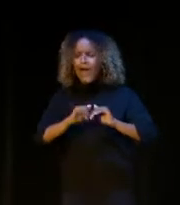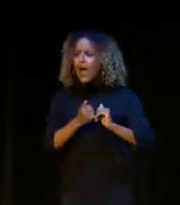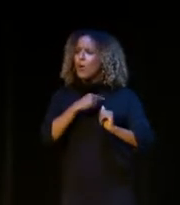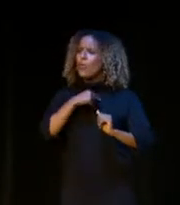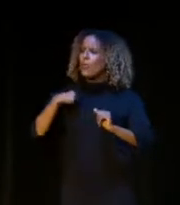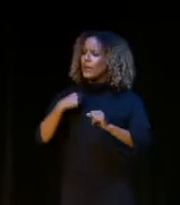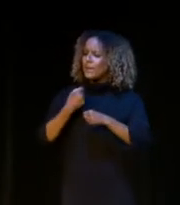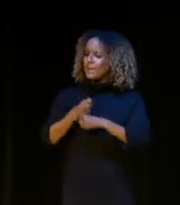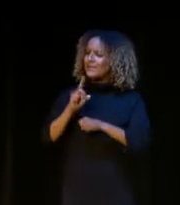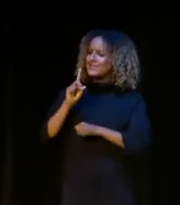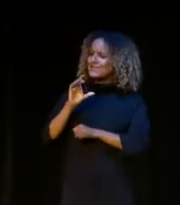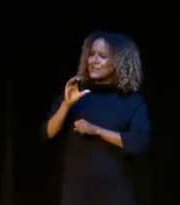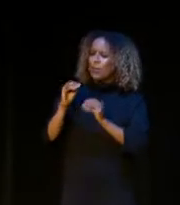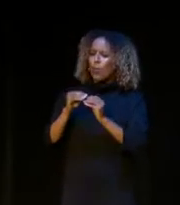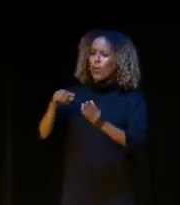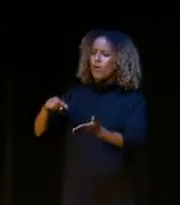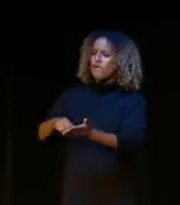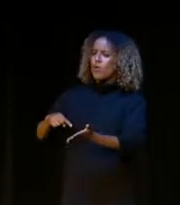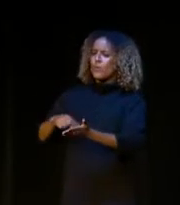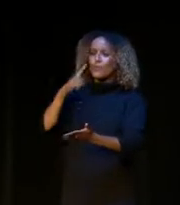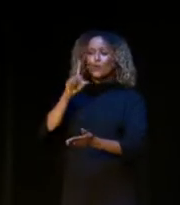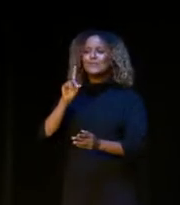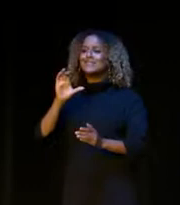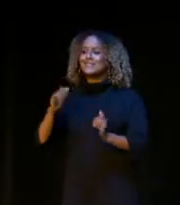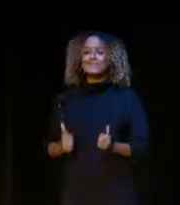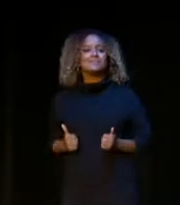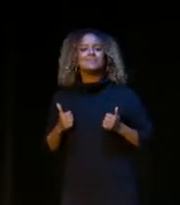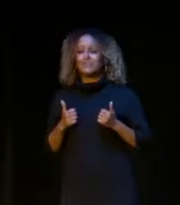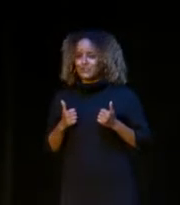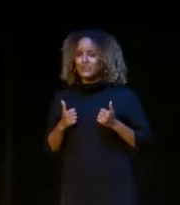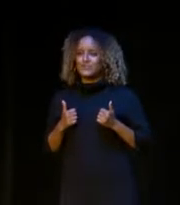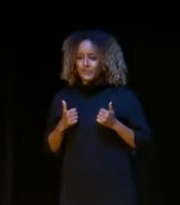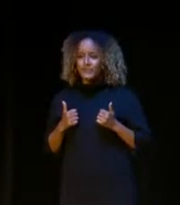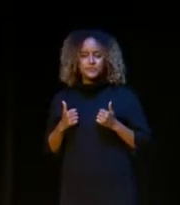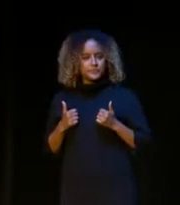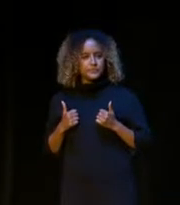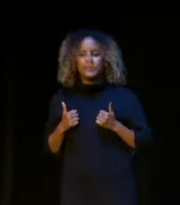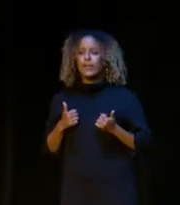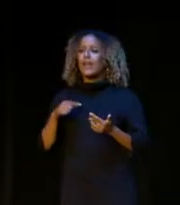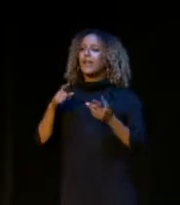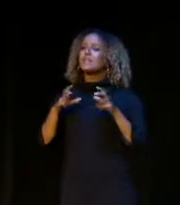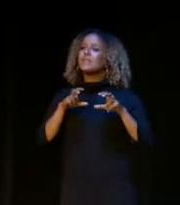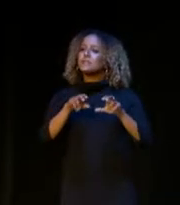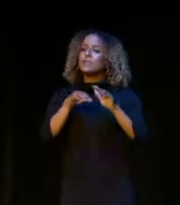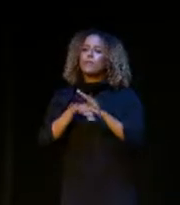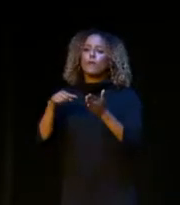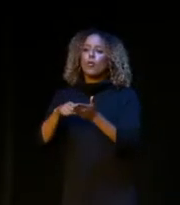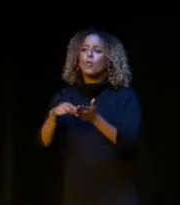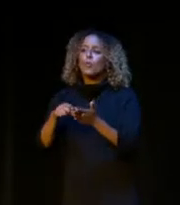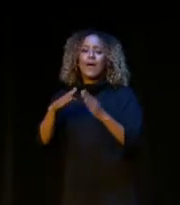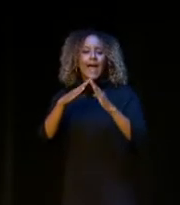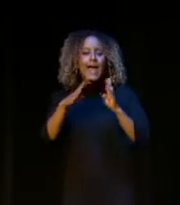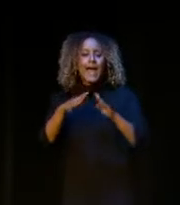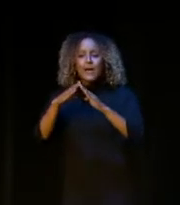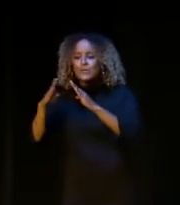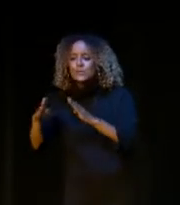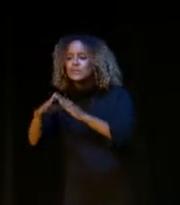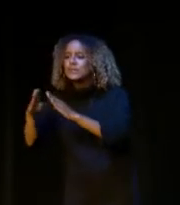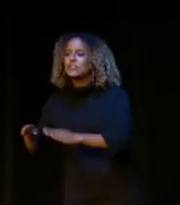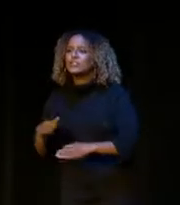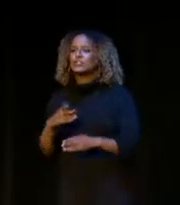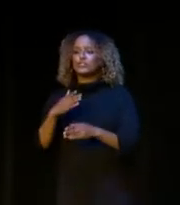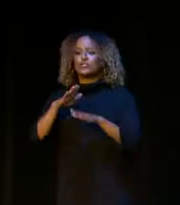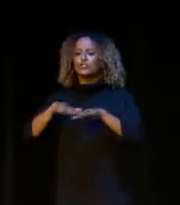make D.C. more affordable for D.C. residents. And investments in affordable housing, investments in affordable